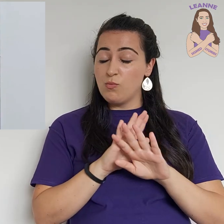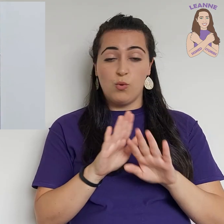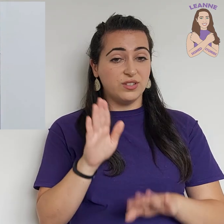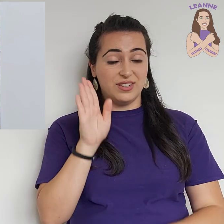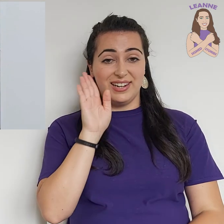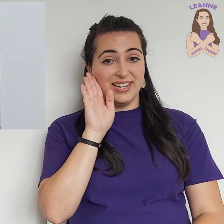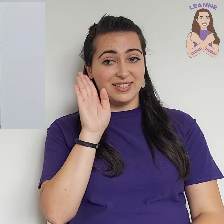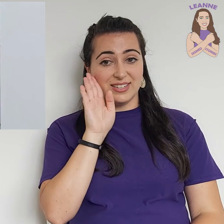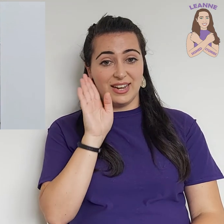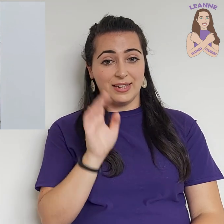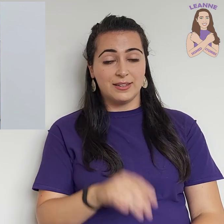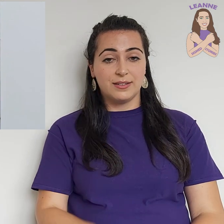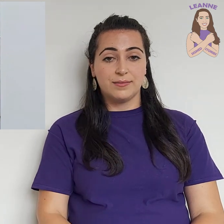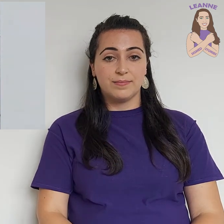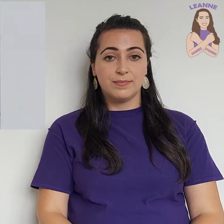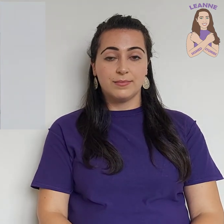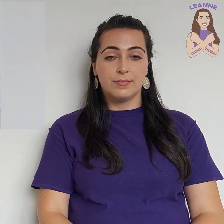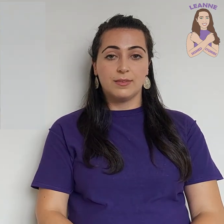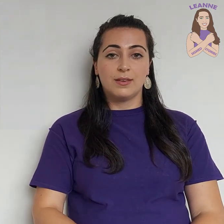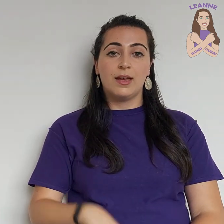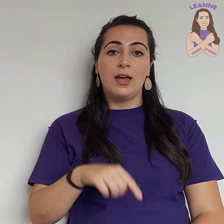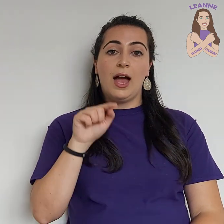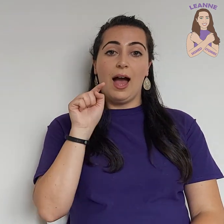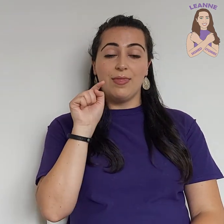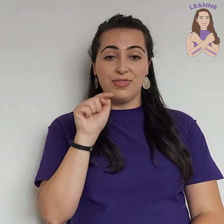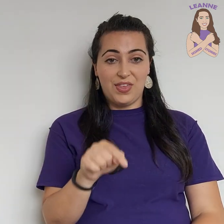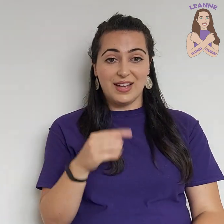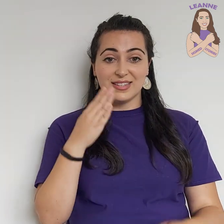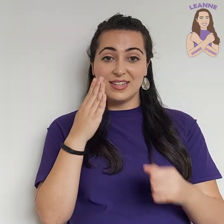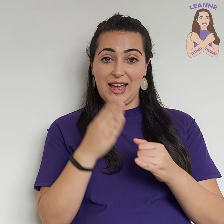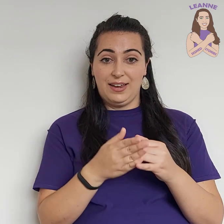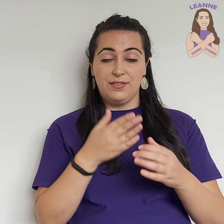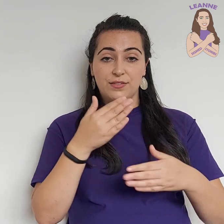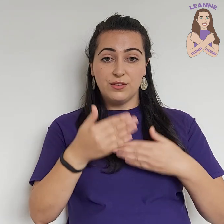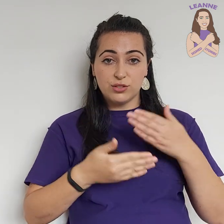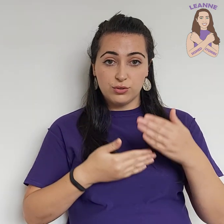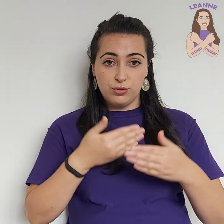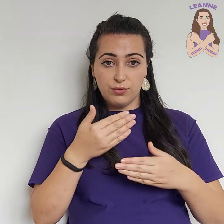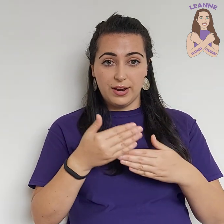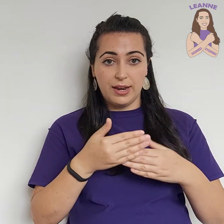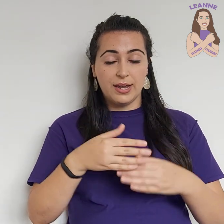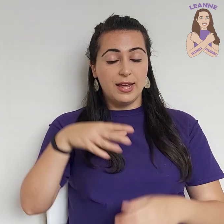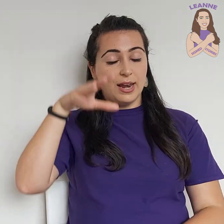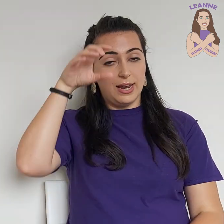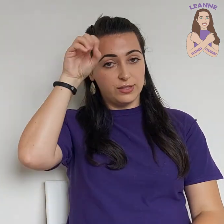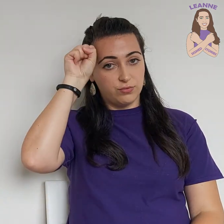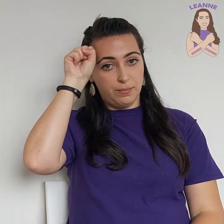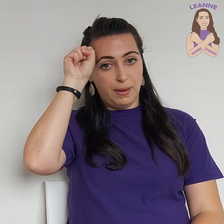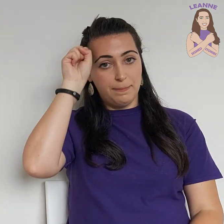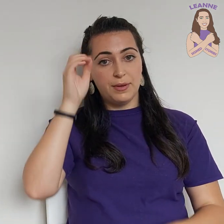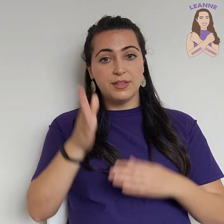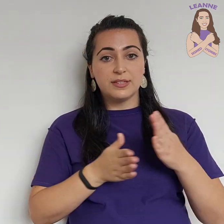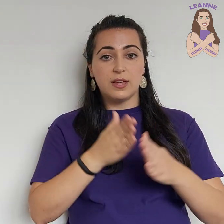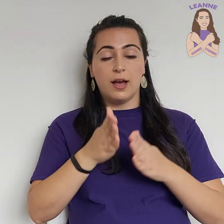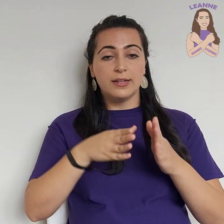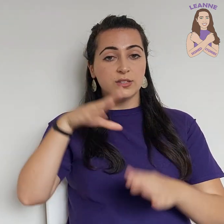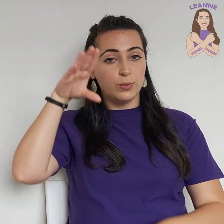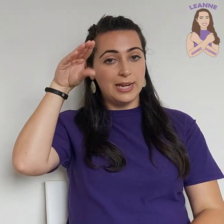wasn't listening. And that's the end of the story. Let's remember the signs we